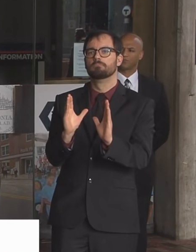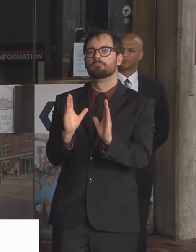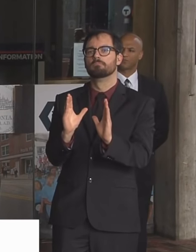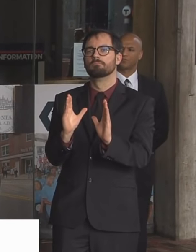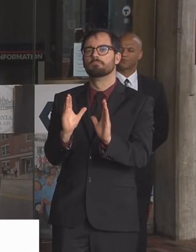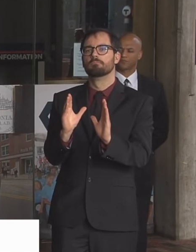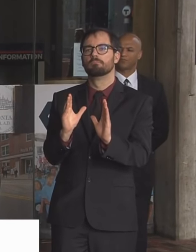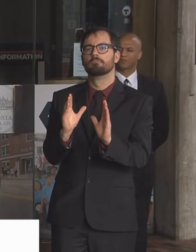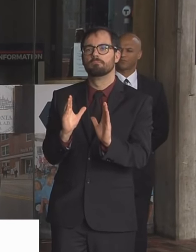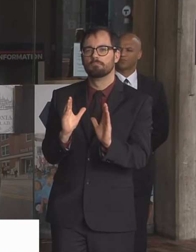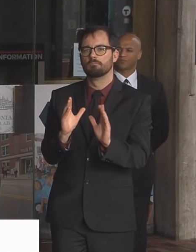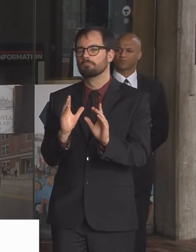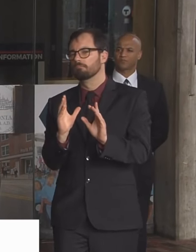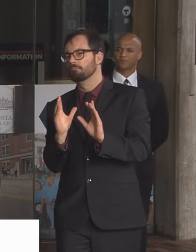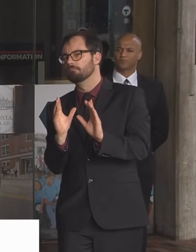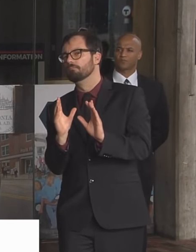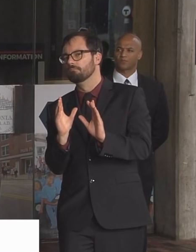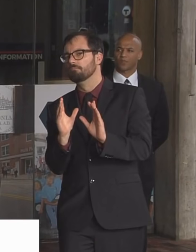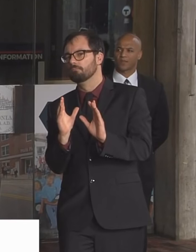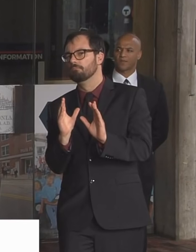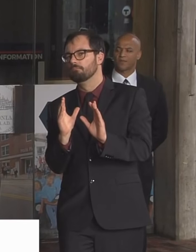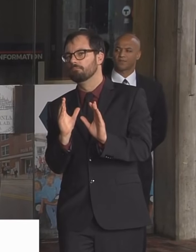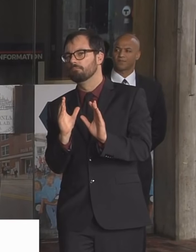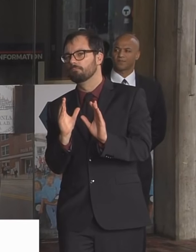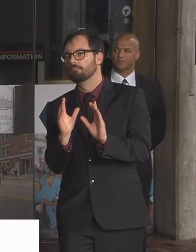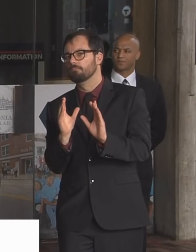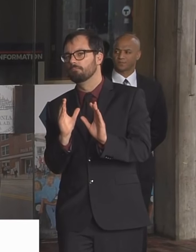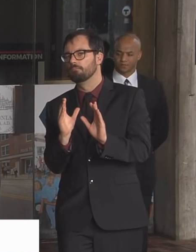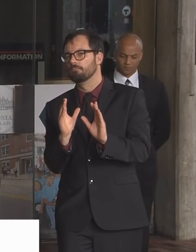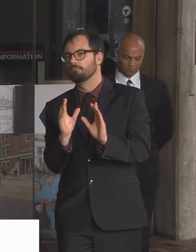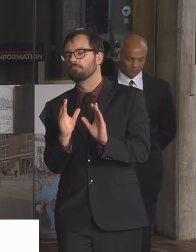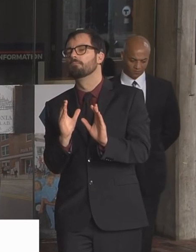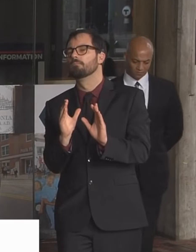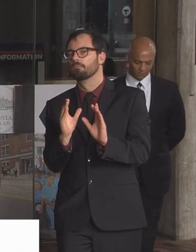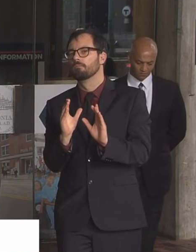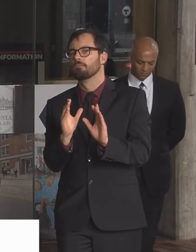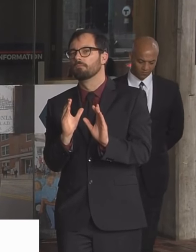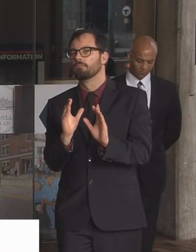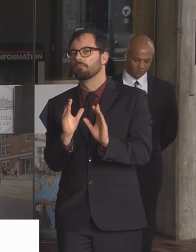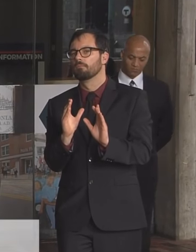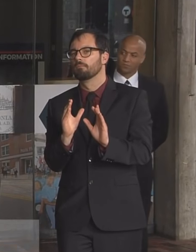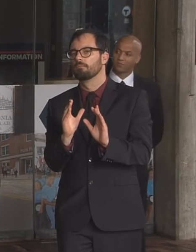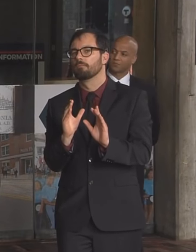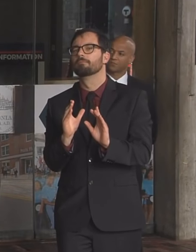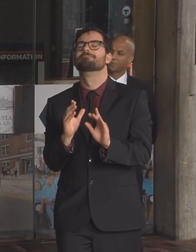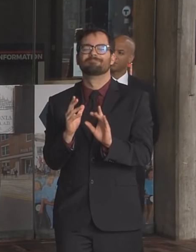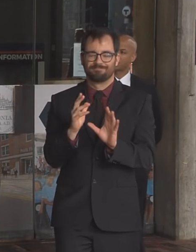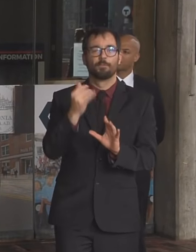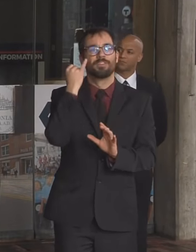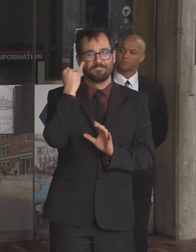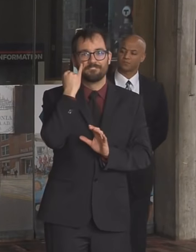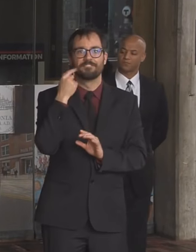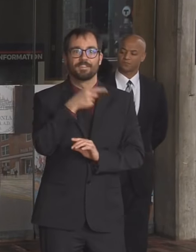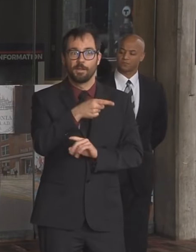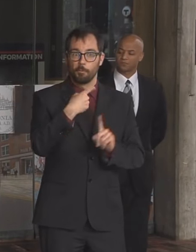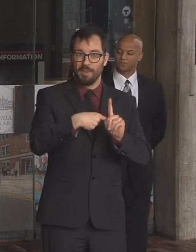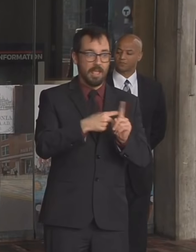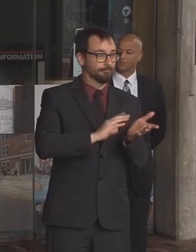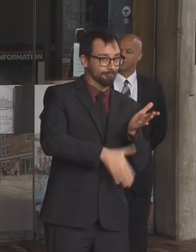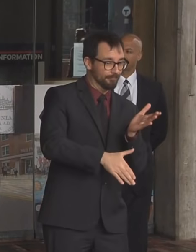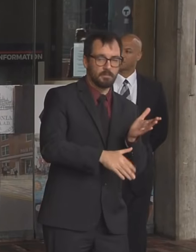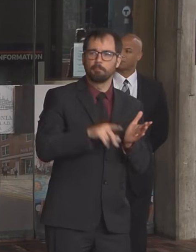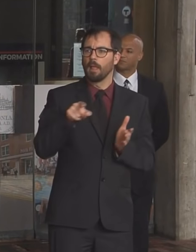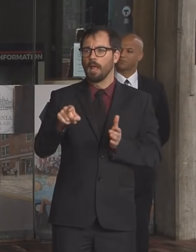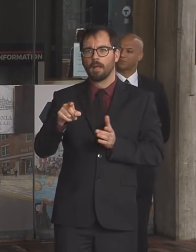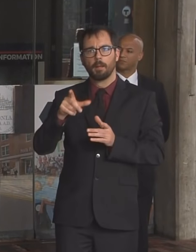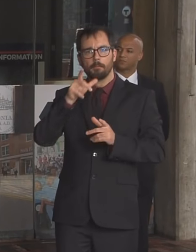absolutely worth looking at and i think that whether it's a stimulus package from the federal government or the state we should be looking at that um you know we are two weeks into